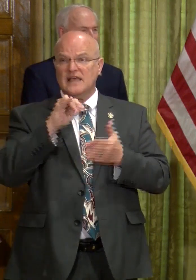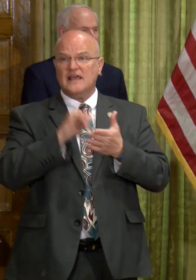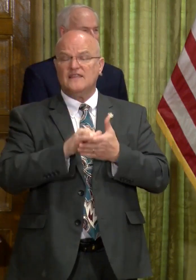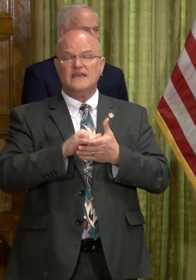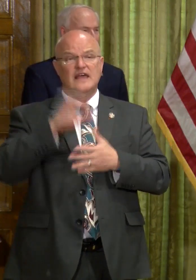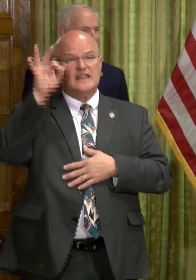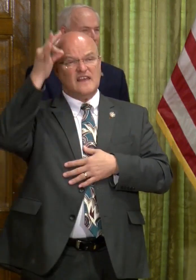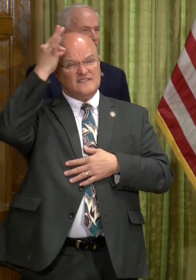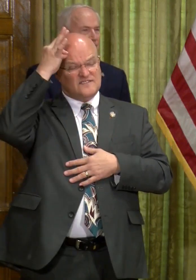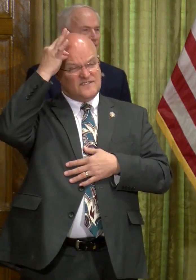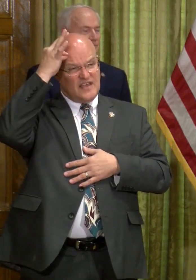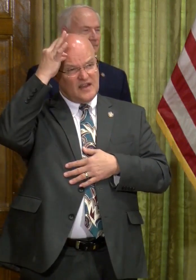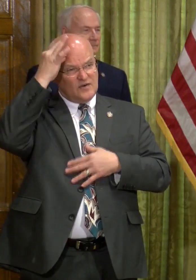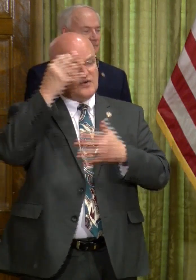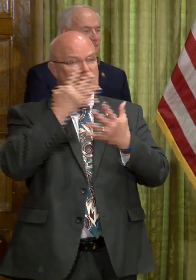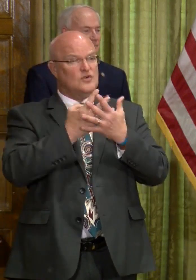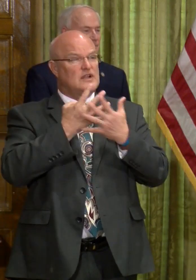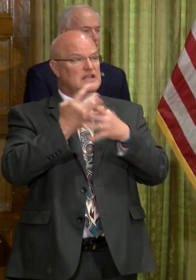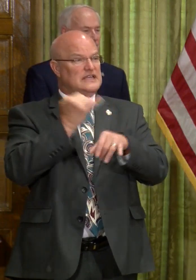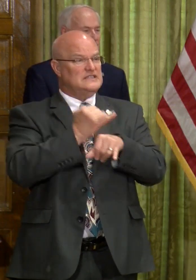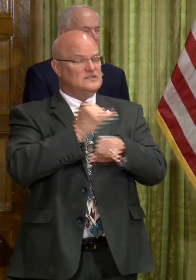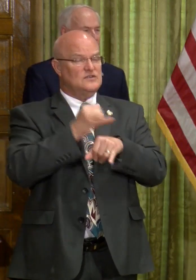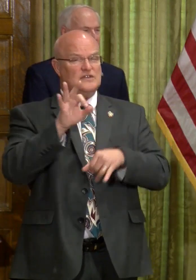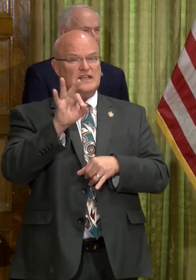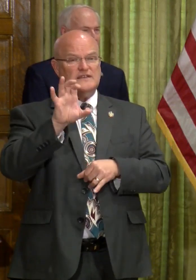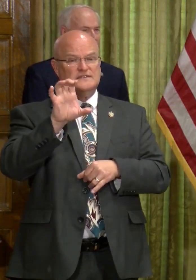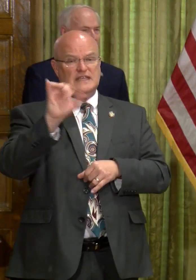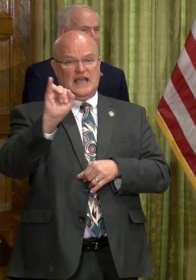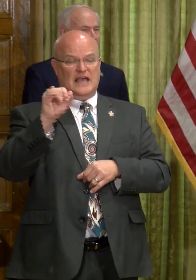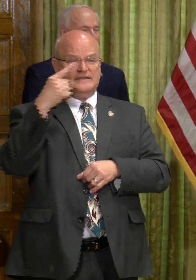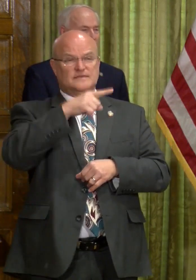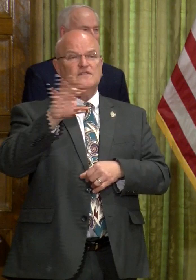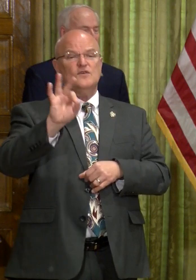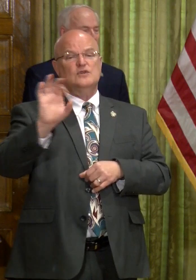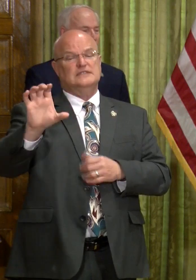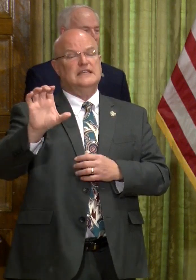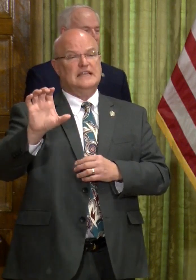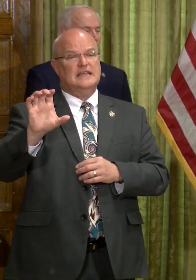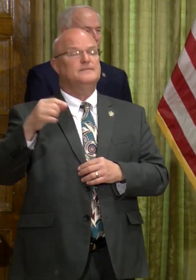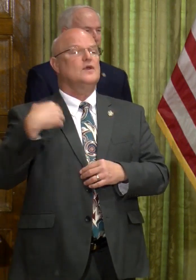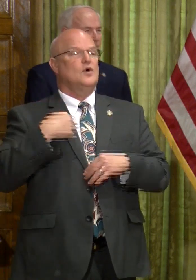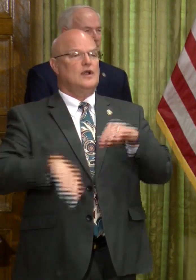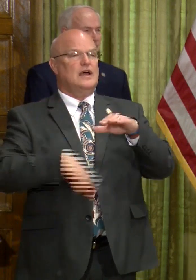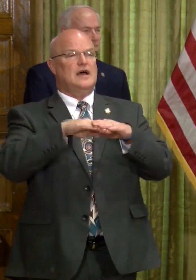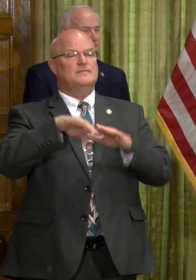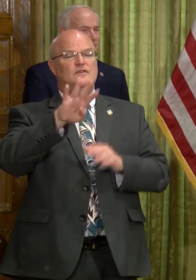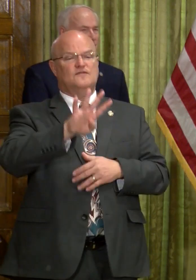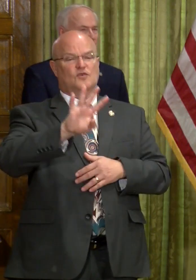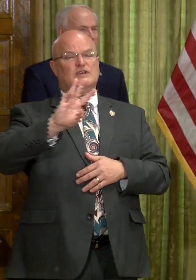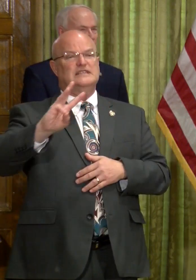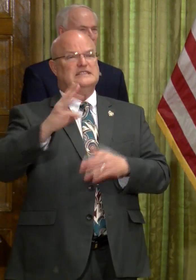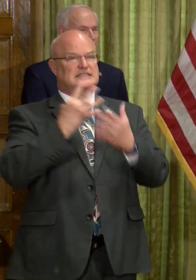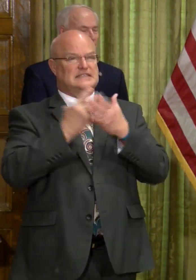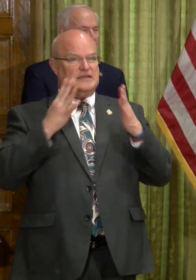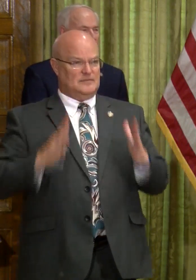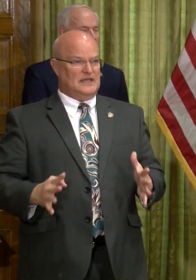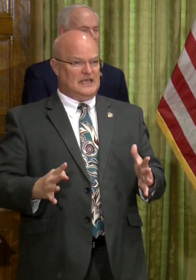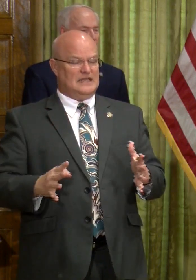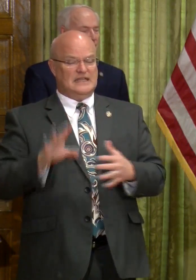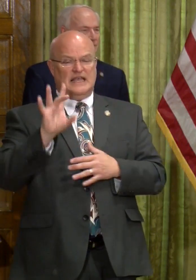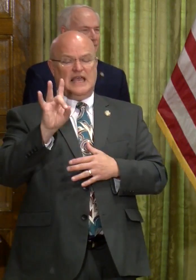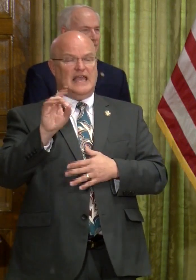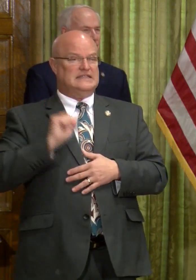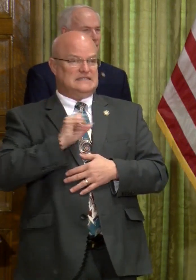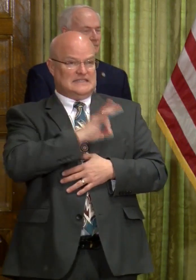the Federal Correctional Institute in Forest City. We are up to 46 inmates, 8 staff, and 1